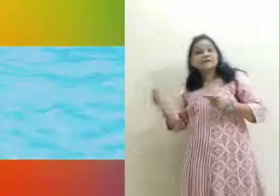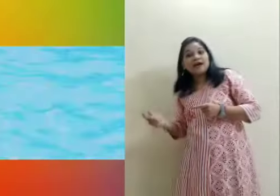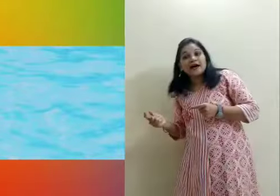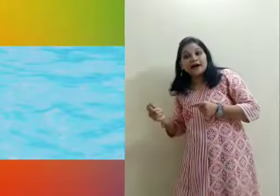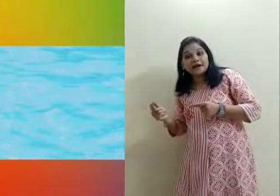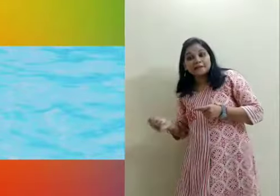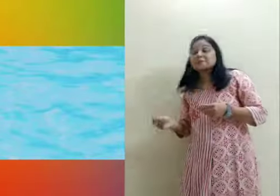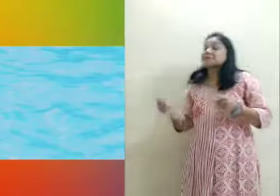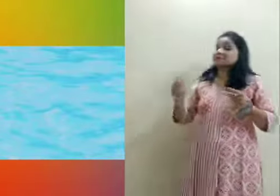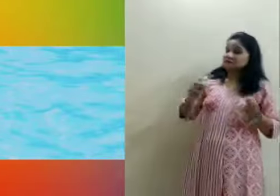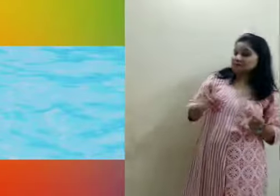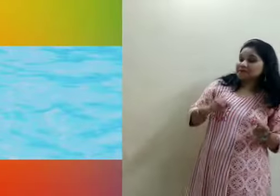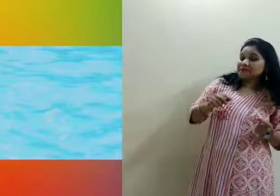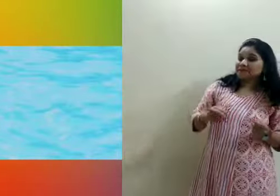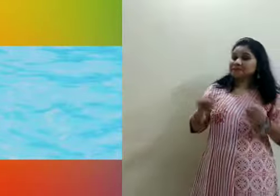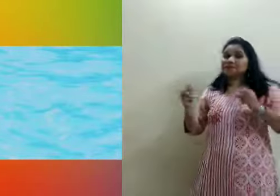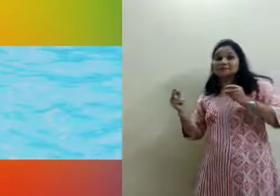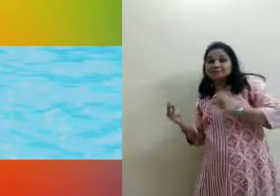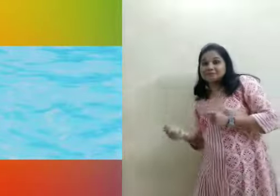Start!